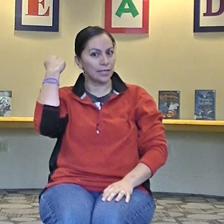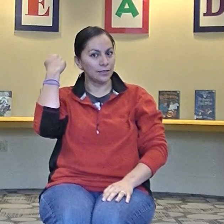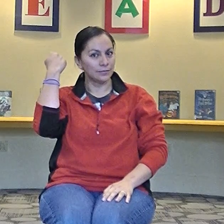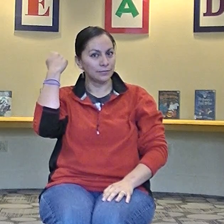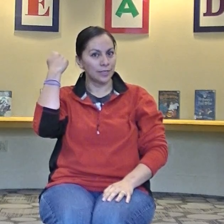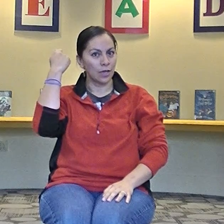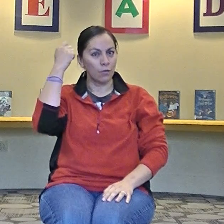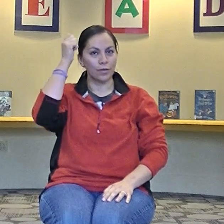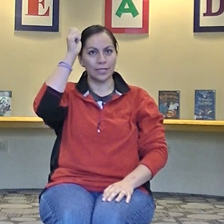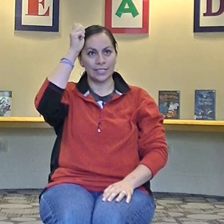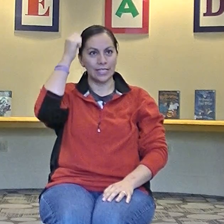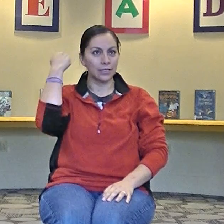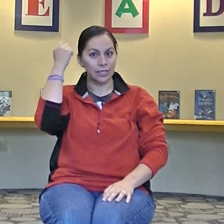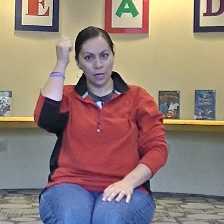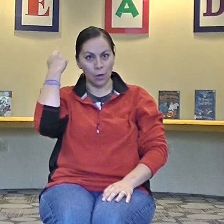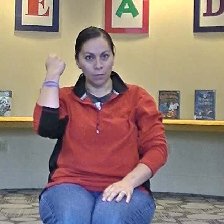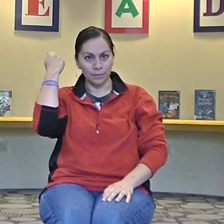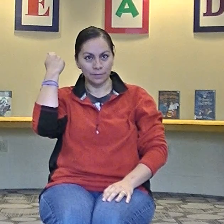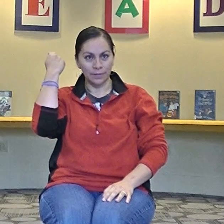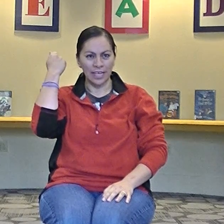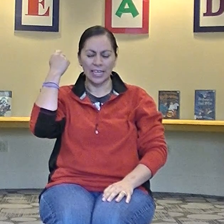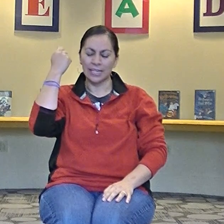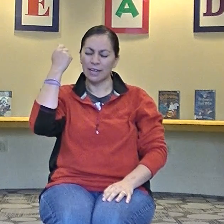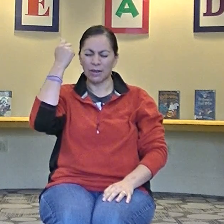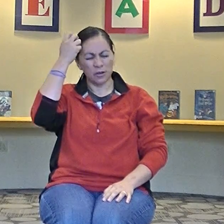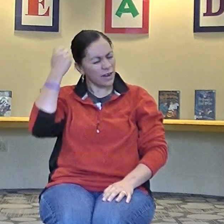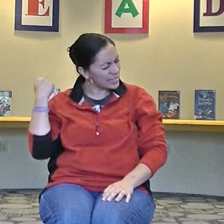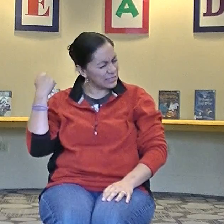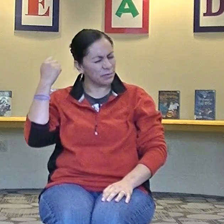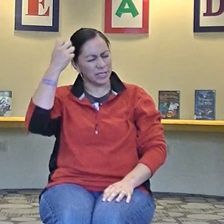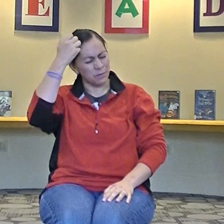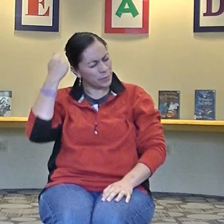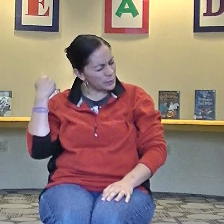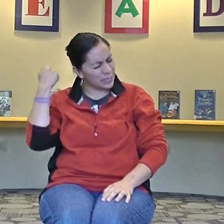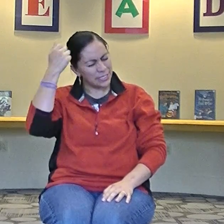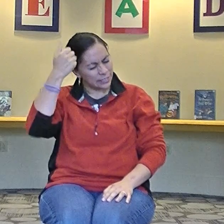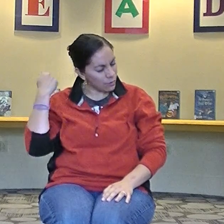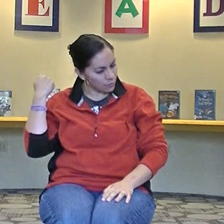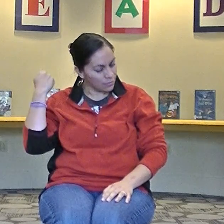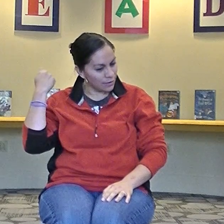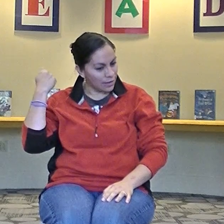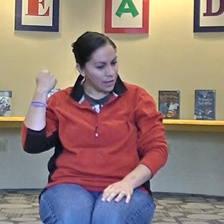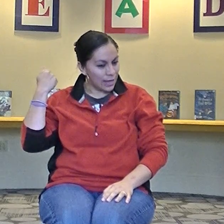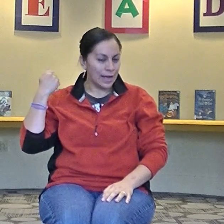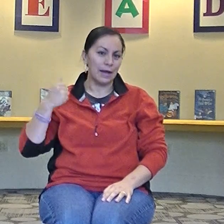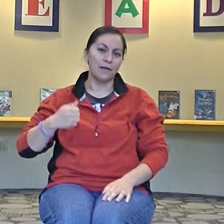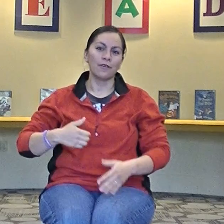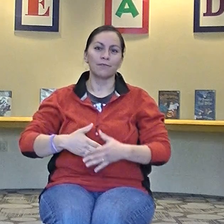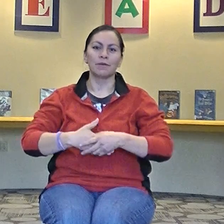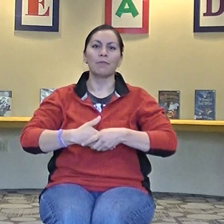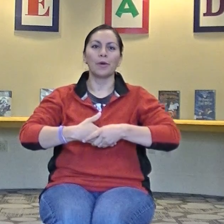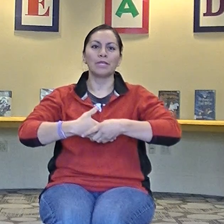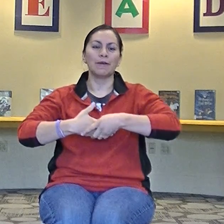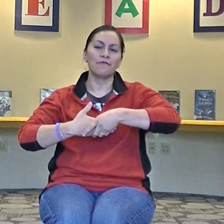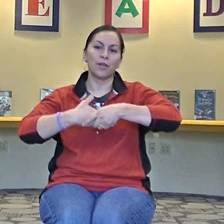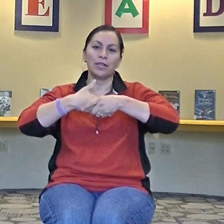with a steel comb. He never cries when he pulls it so. Pimpon is my friend